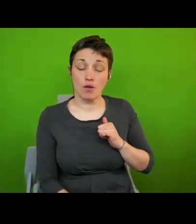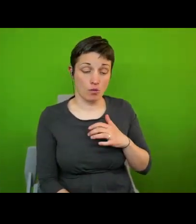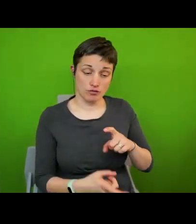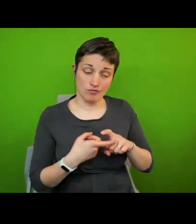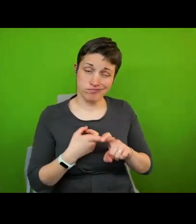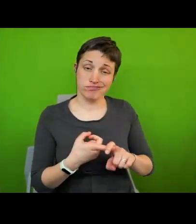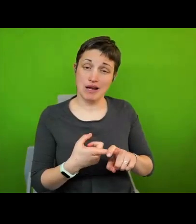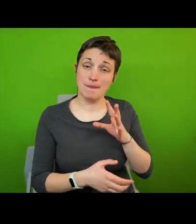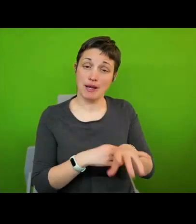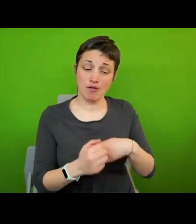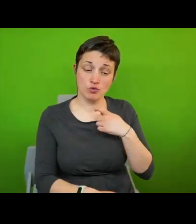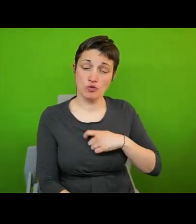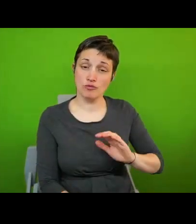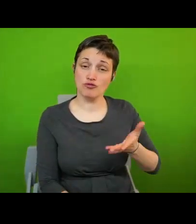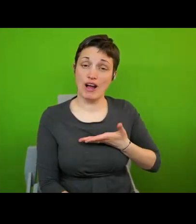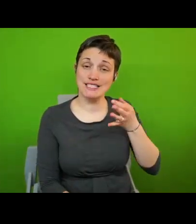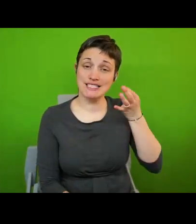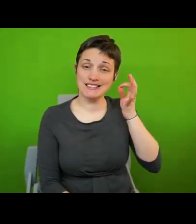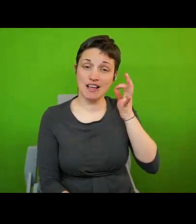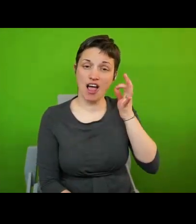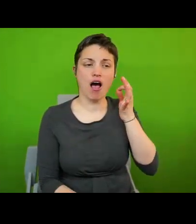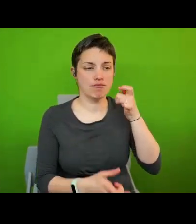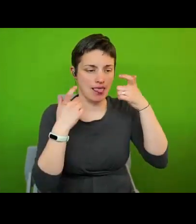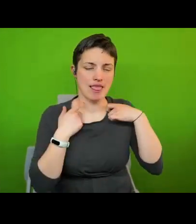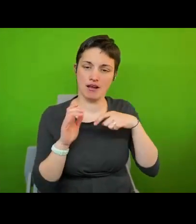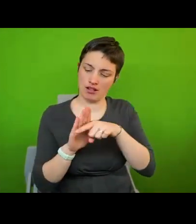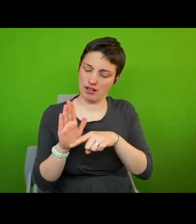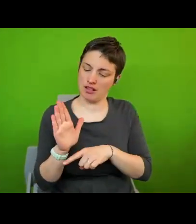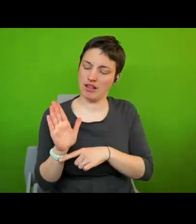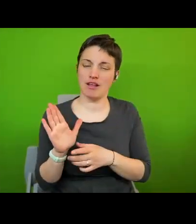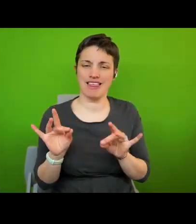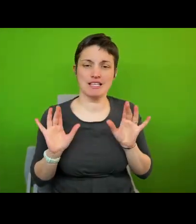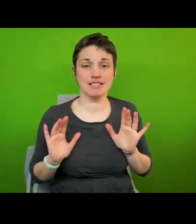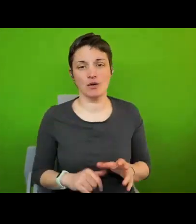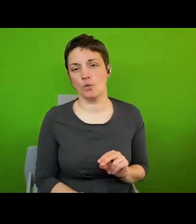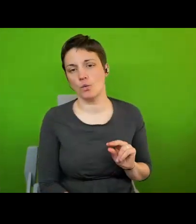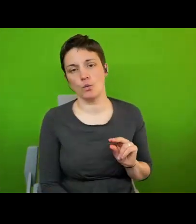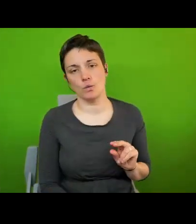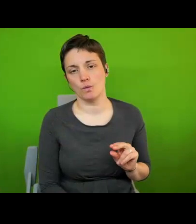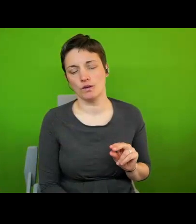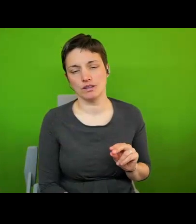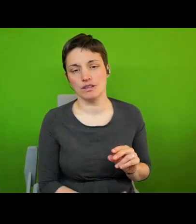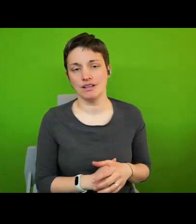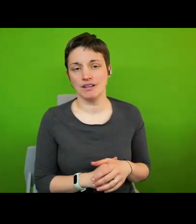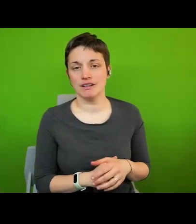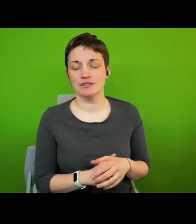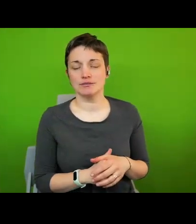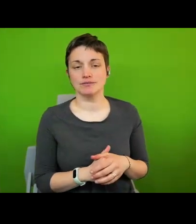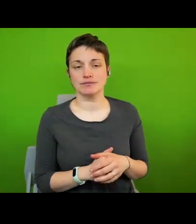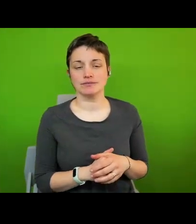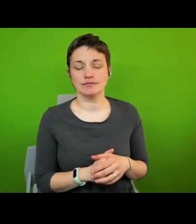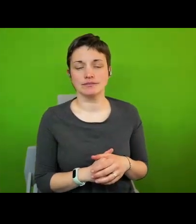beyond minimum legal standards that is firmly rooted in the universality in in the dependence of human rights